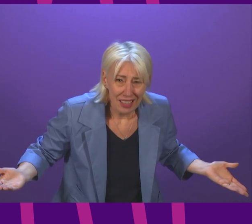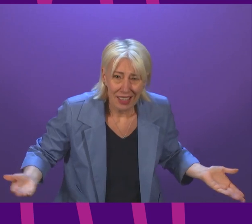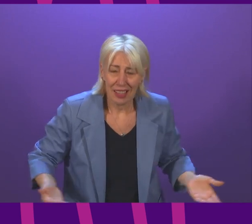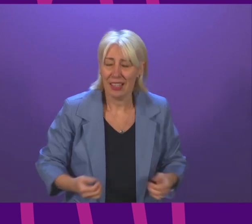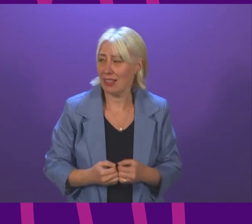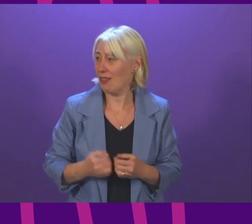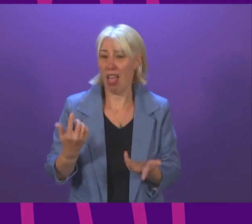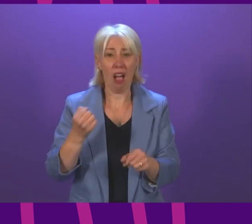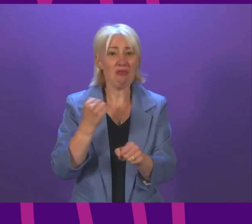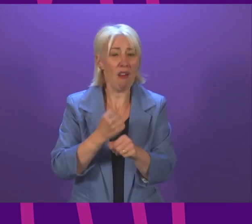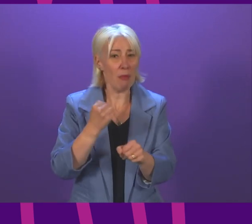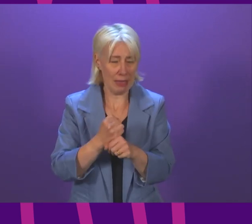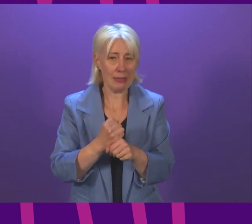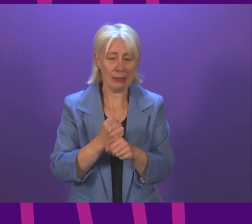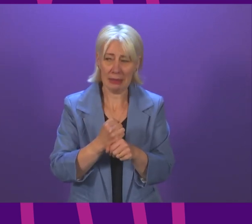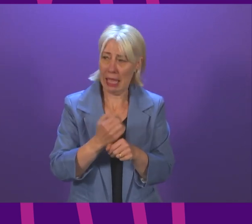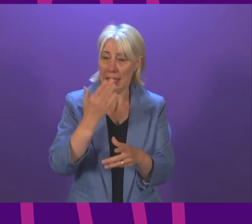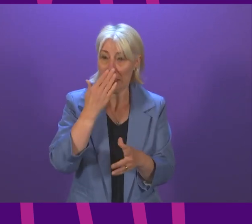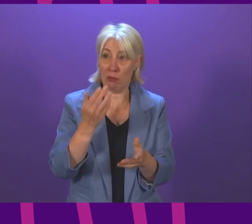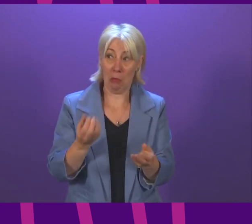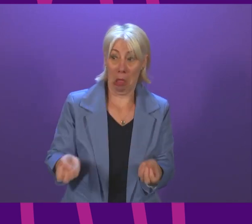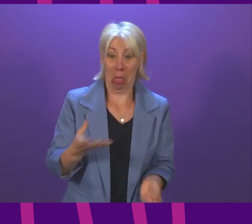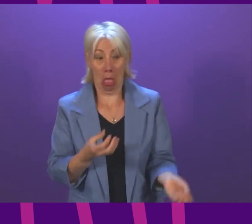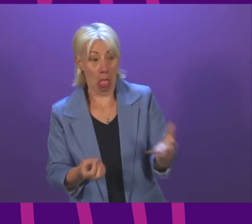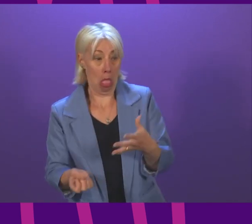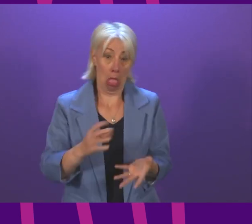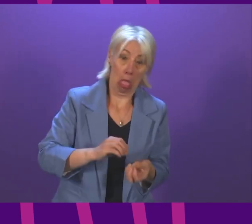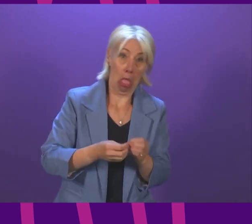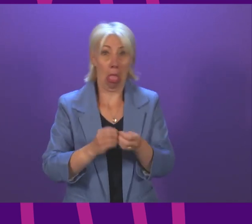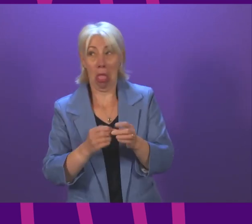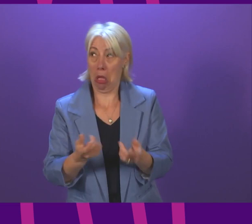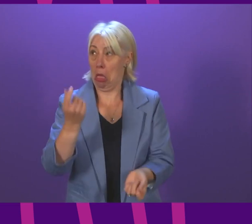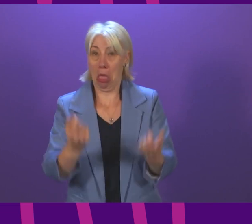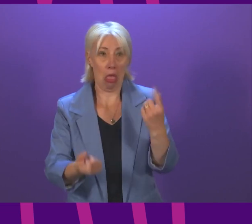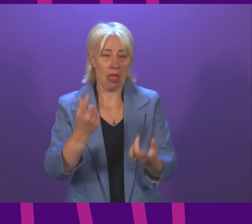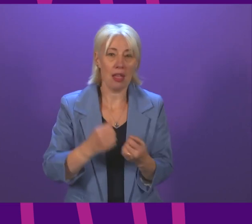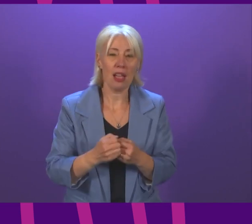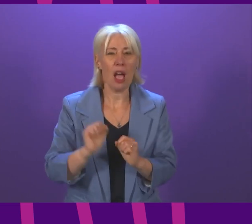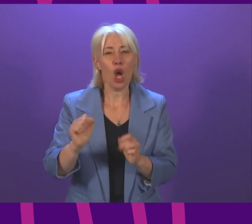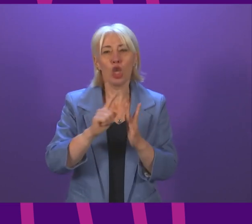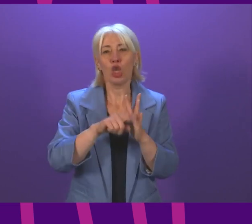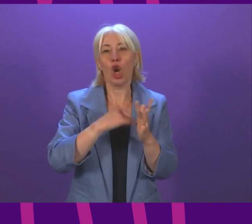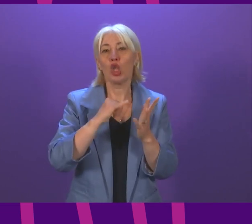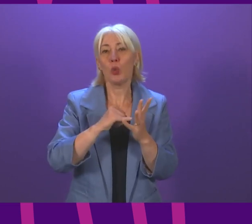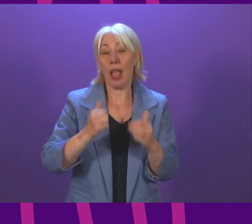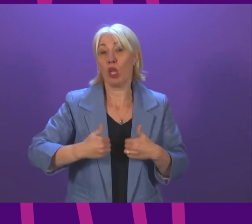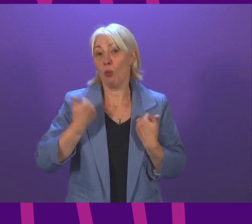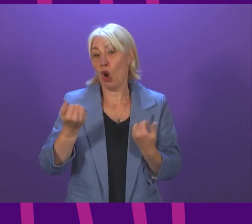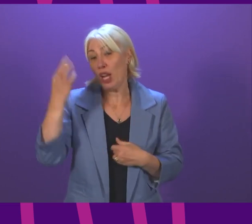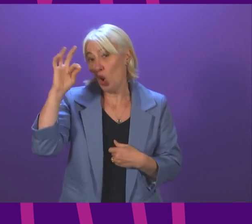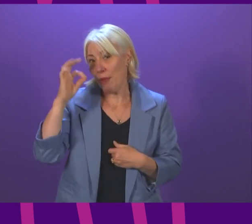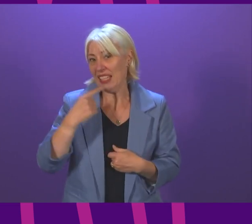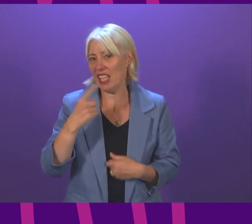The government seem to be making this up as they go along. Just look at what John Swinney said at the COVID committee this morning.